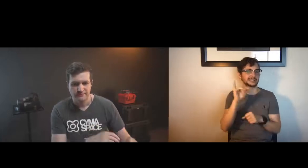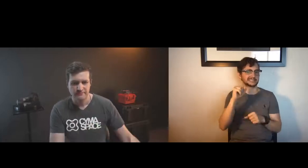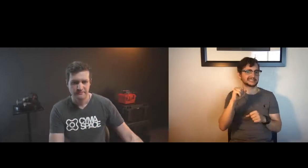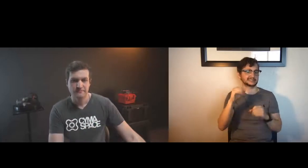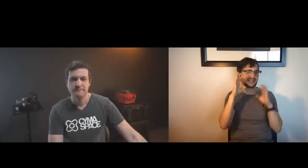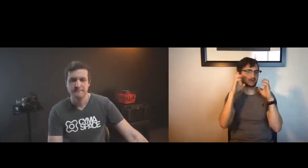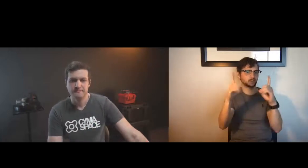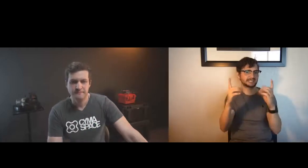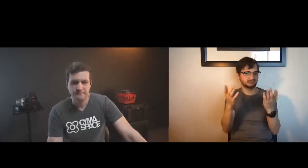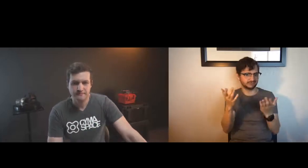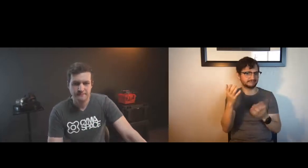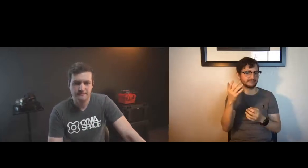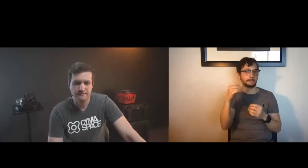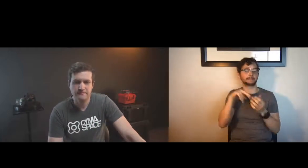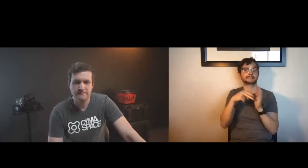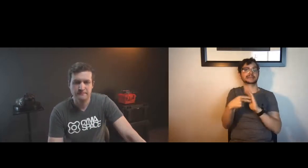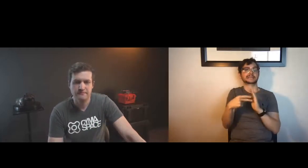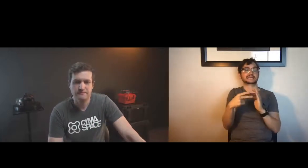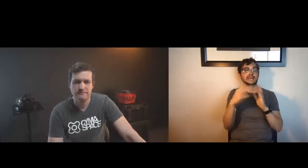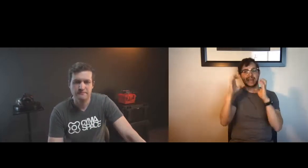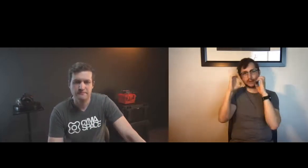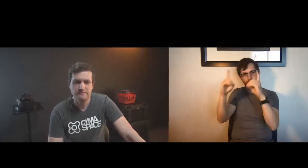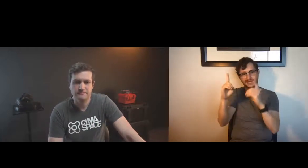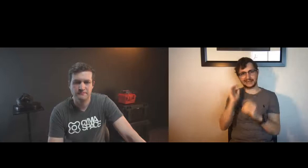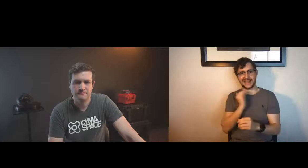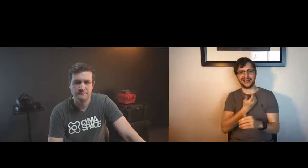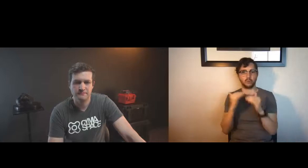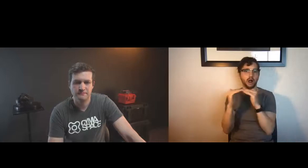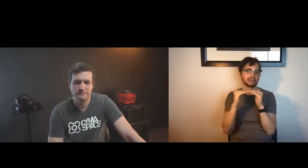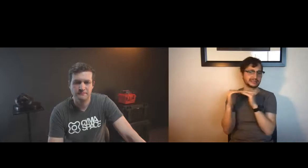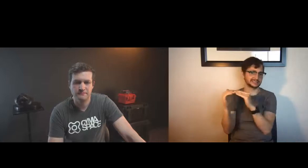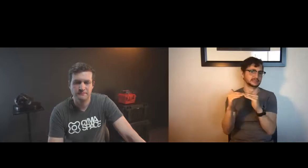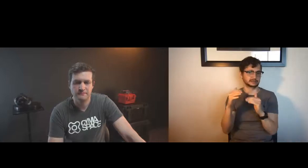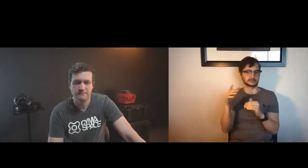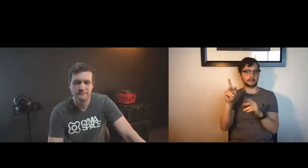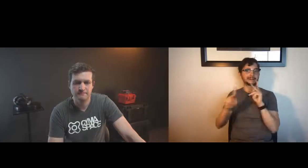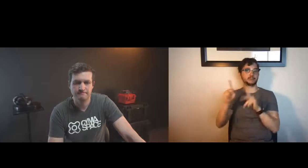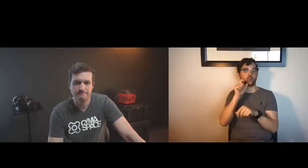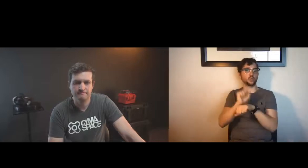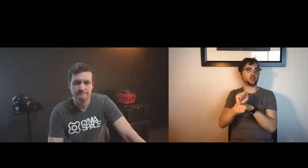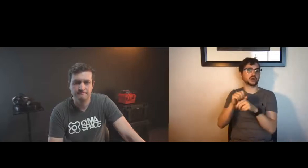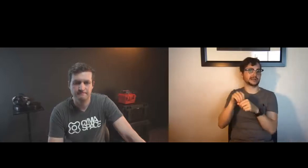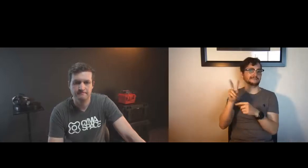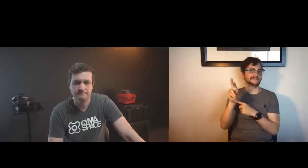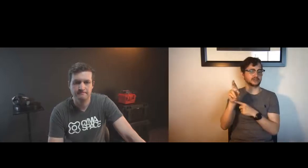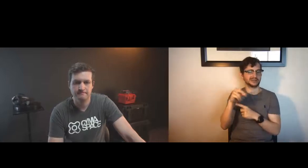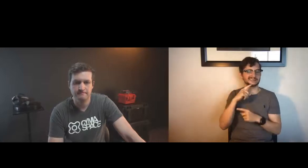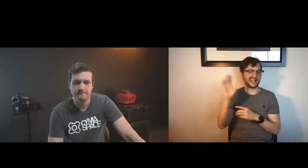yeah i think one main area is education and by that i mean educating our colleagues